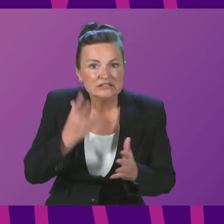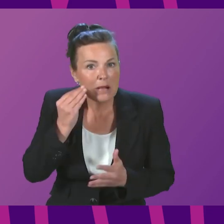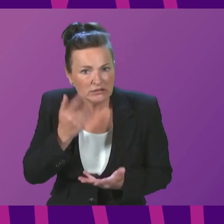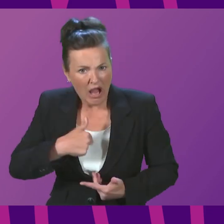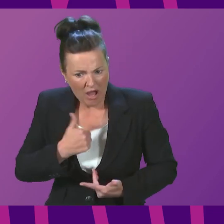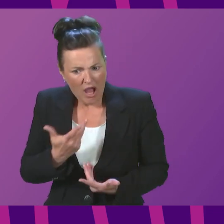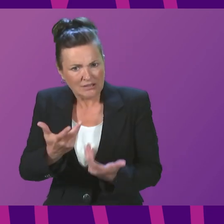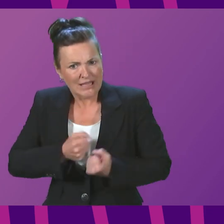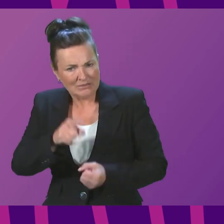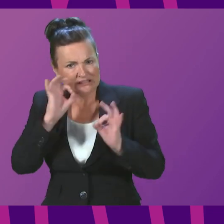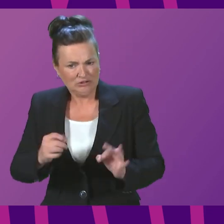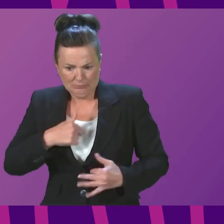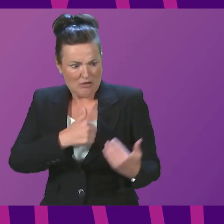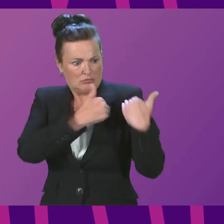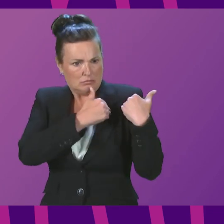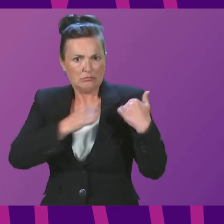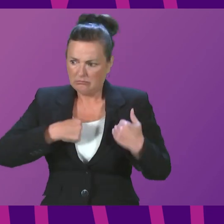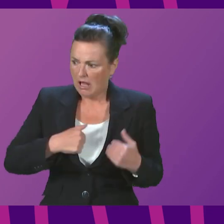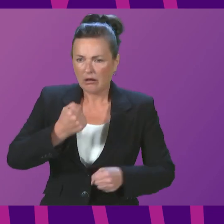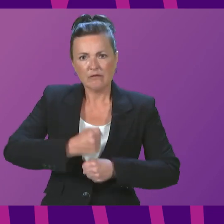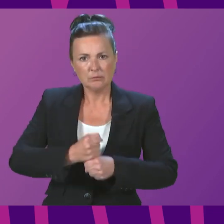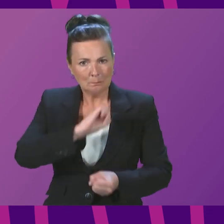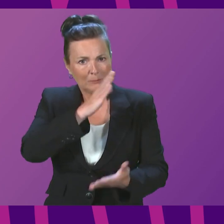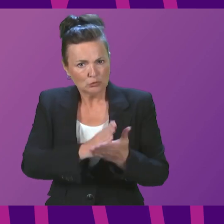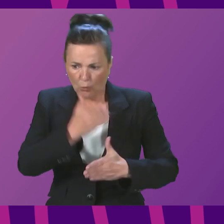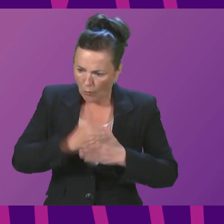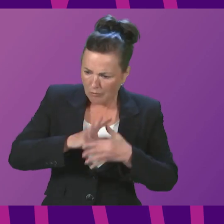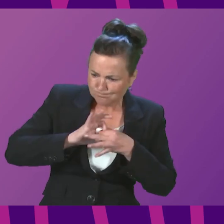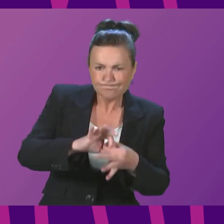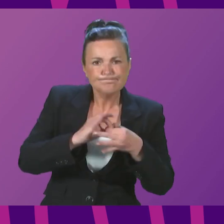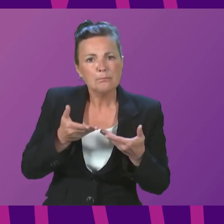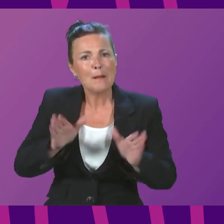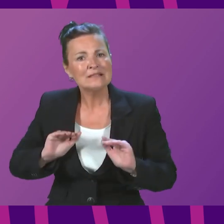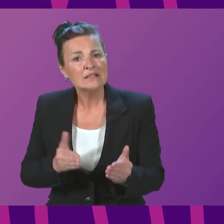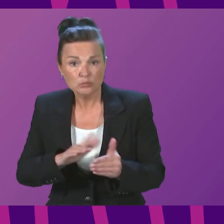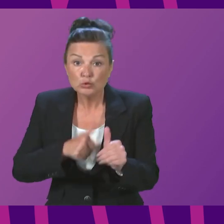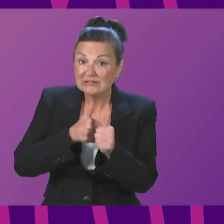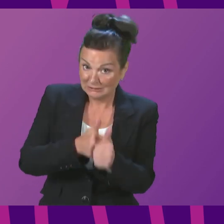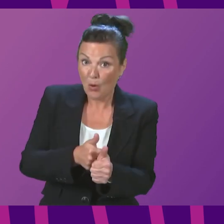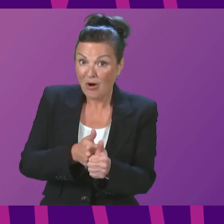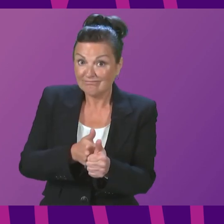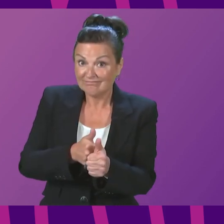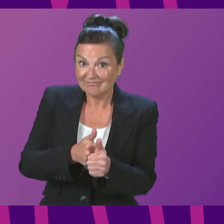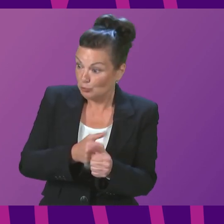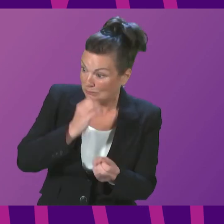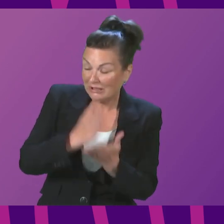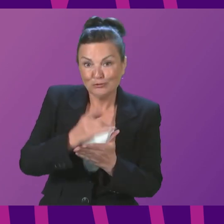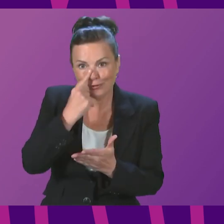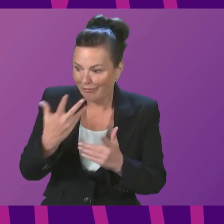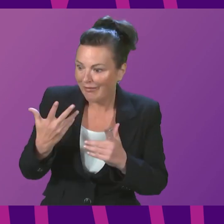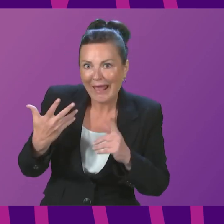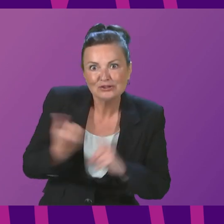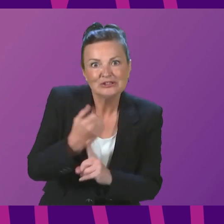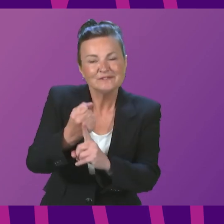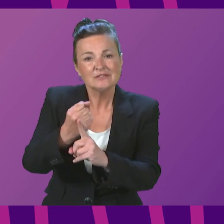very seriously. Indeed, the duty of my government is to make sure we are working with our public services to support them to the fullest possible extent. And let me,